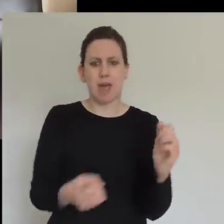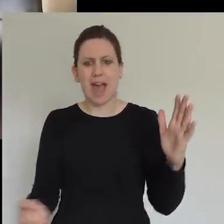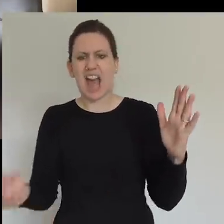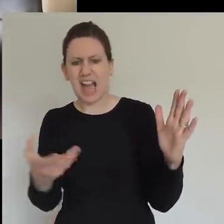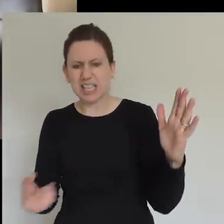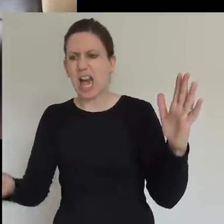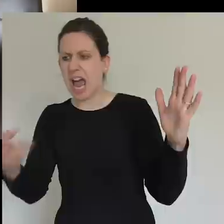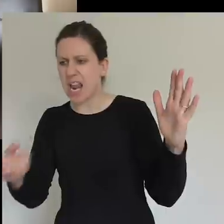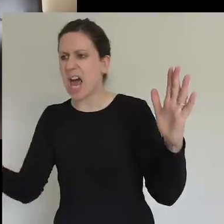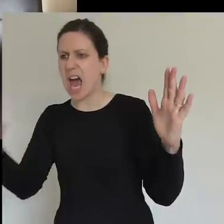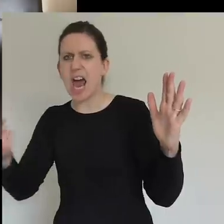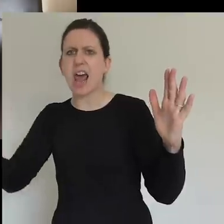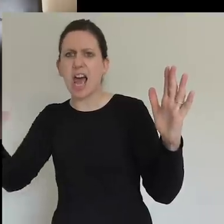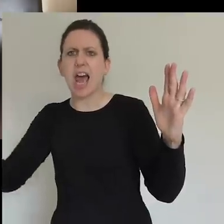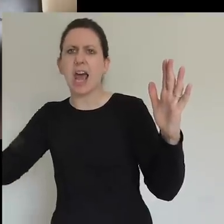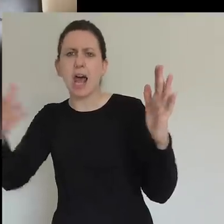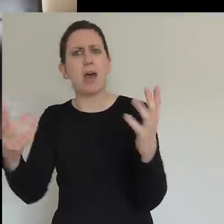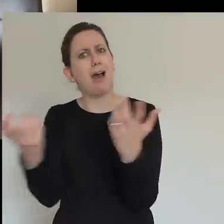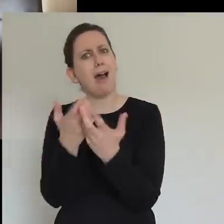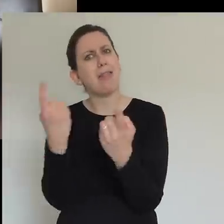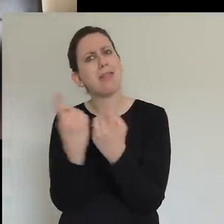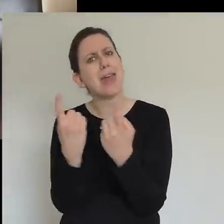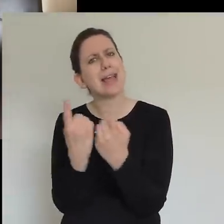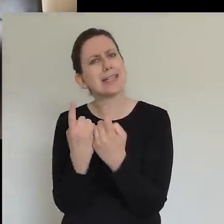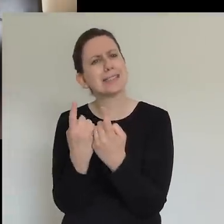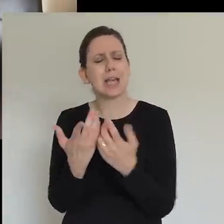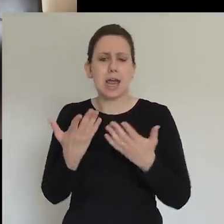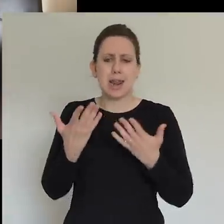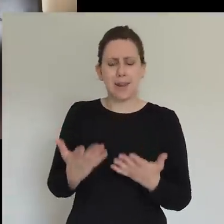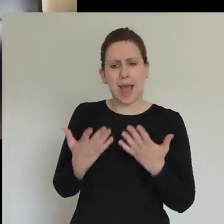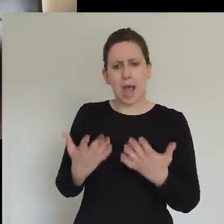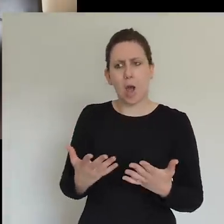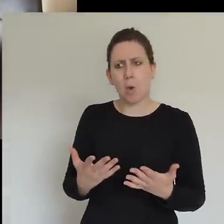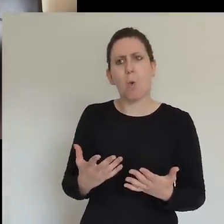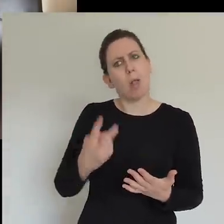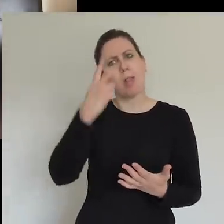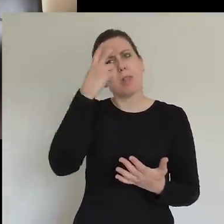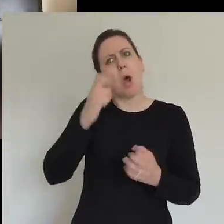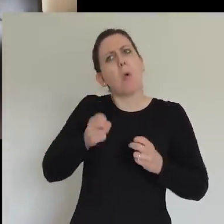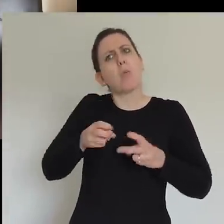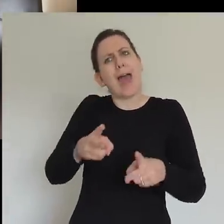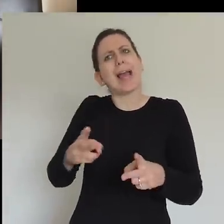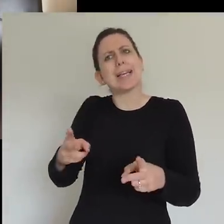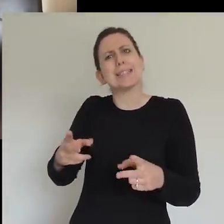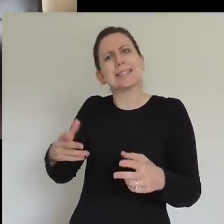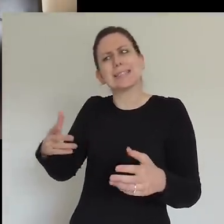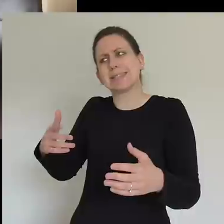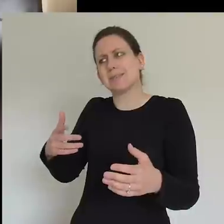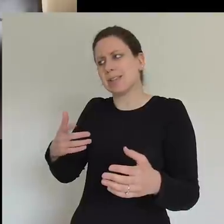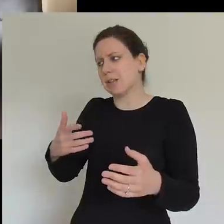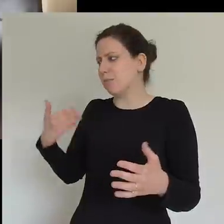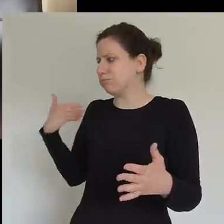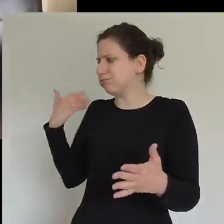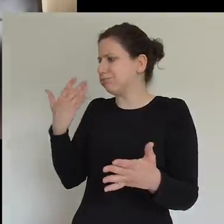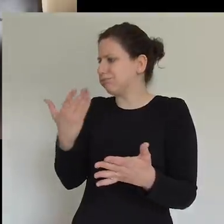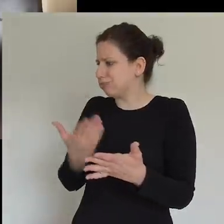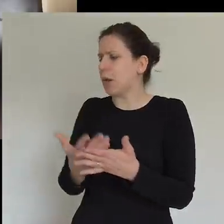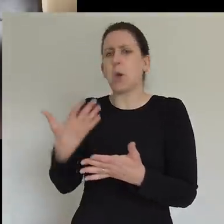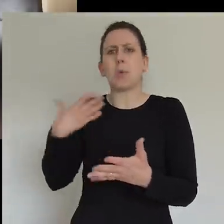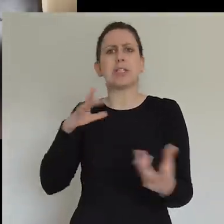a moment to leave behind the old and embrace the new. You know, I believe that what we're living in as the church, or what we